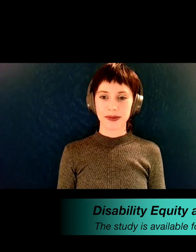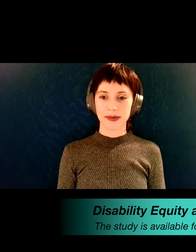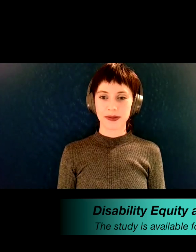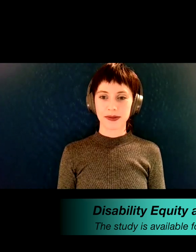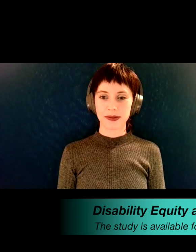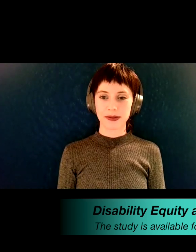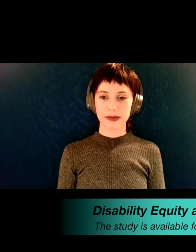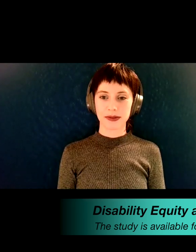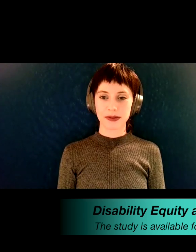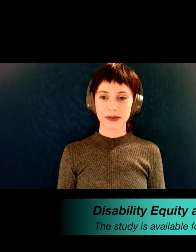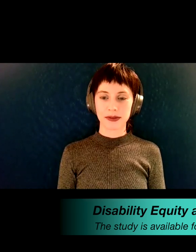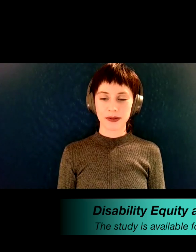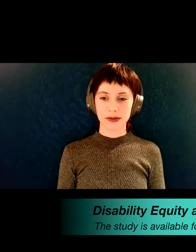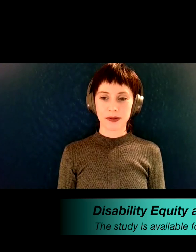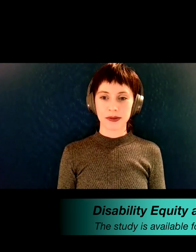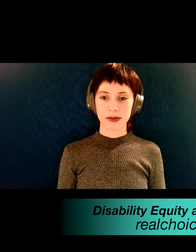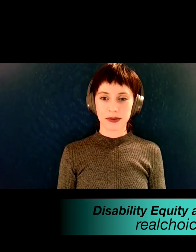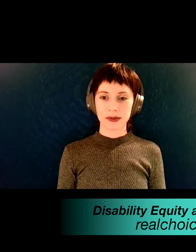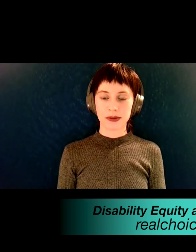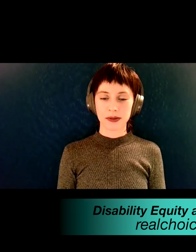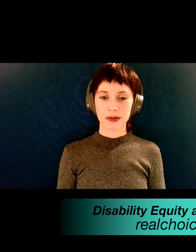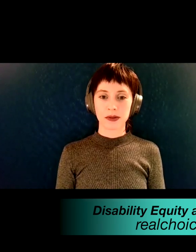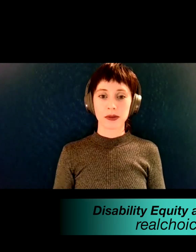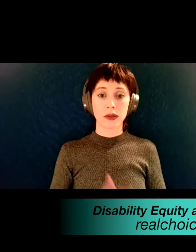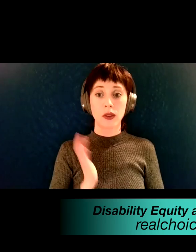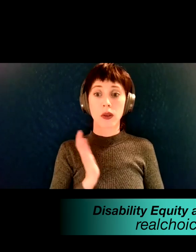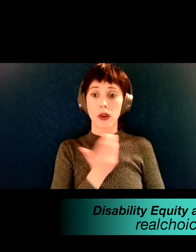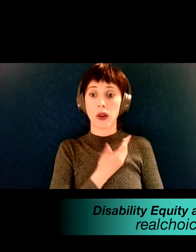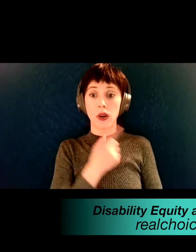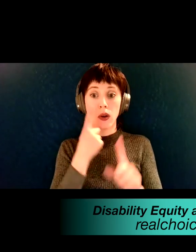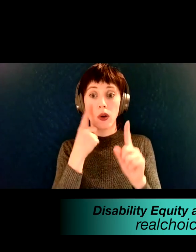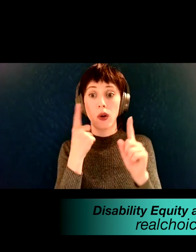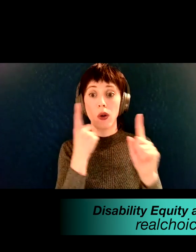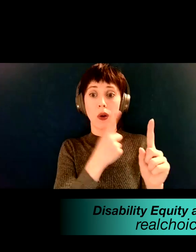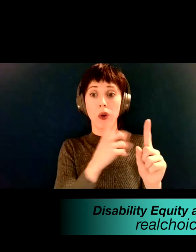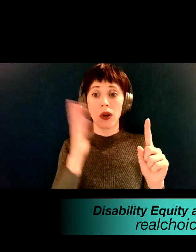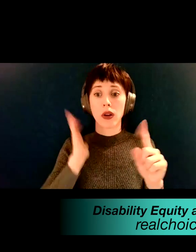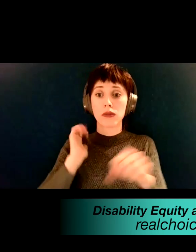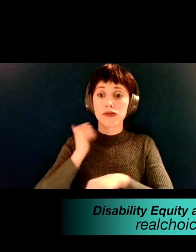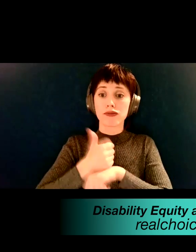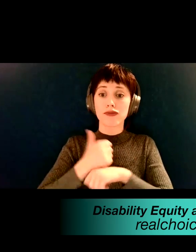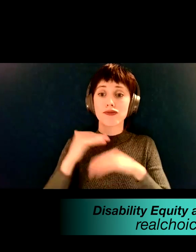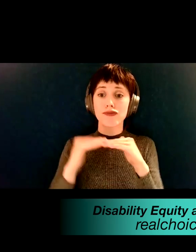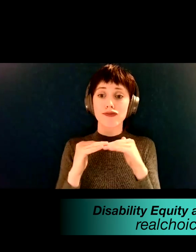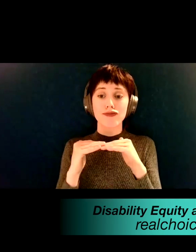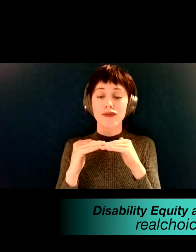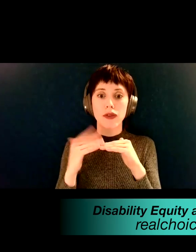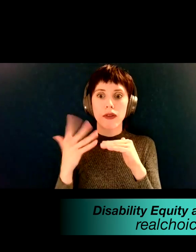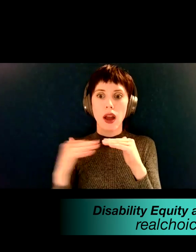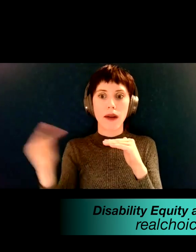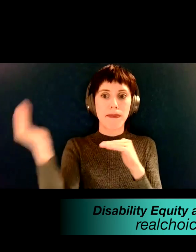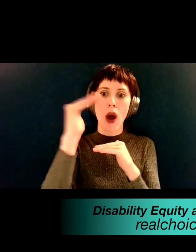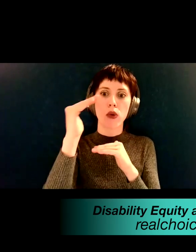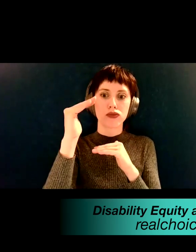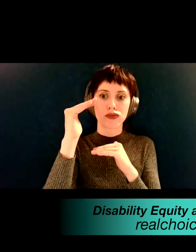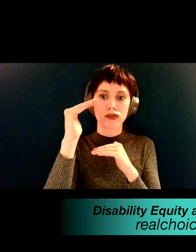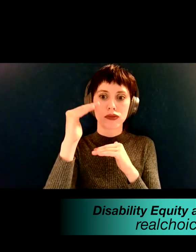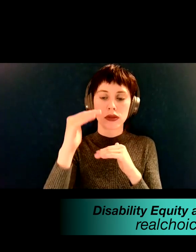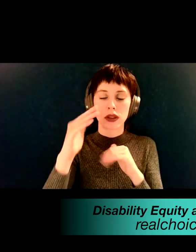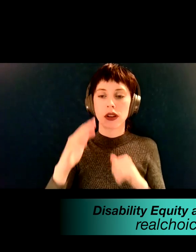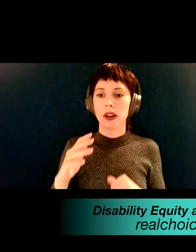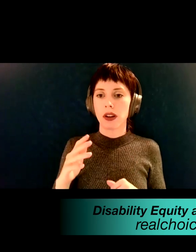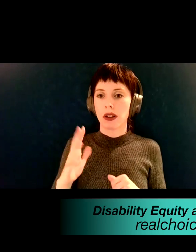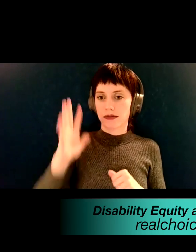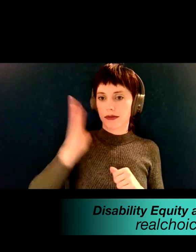goal. We already surpassed our goal, which, um, I'll, I'll say is, so, when we originally put in to do this